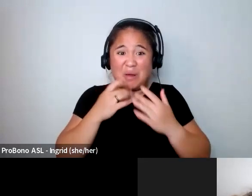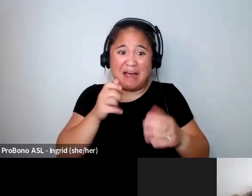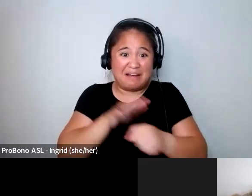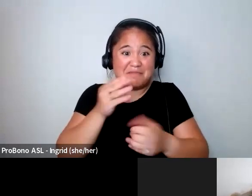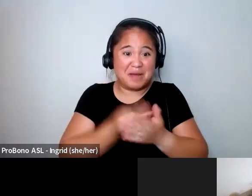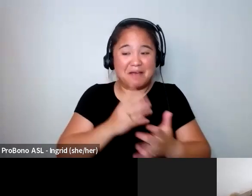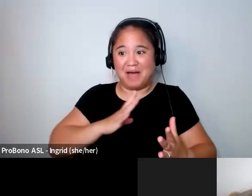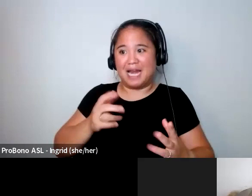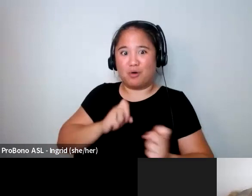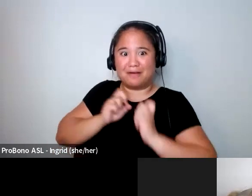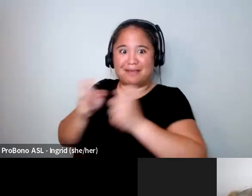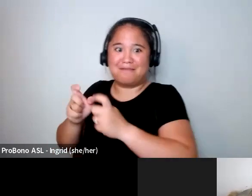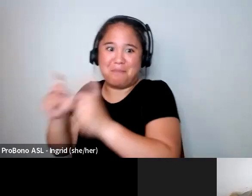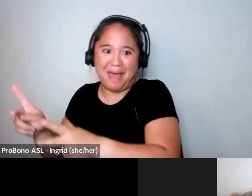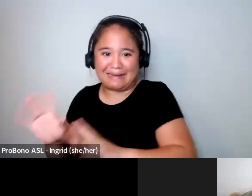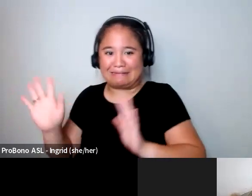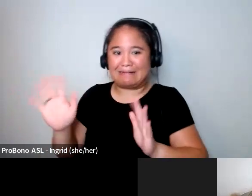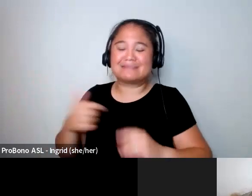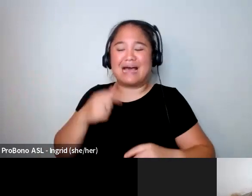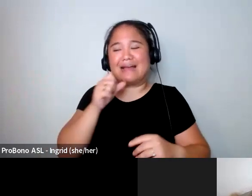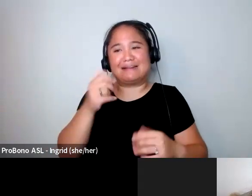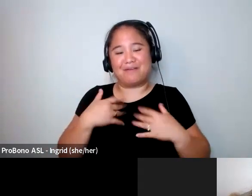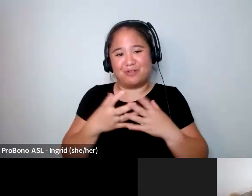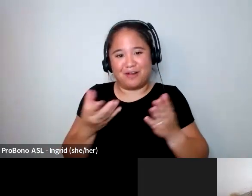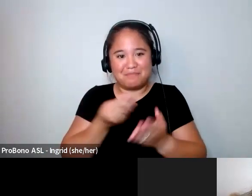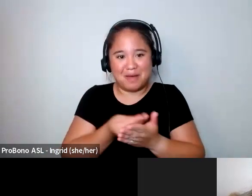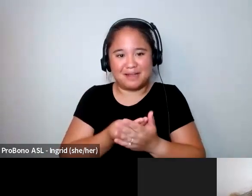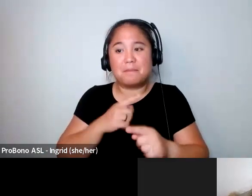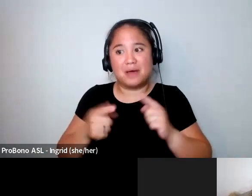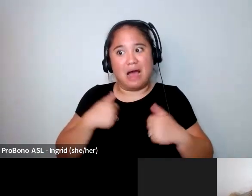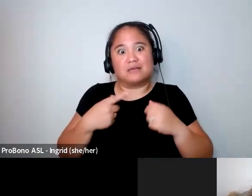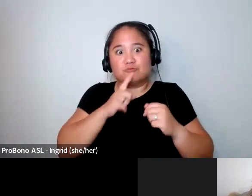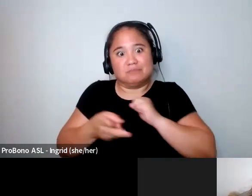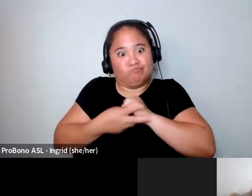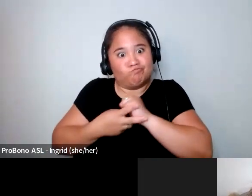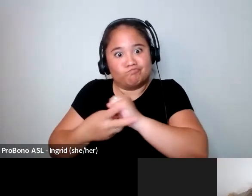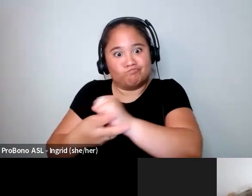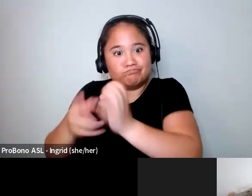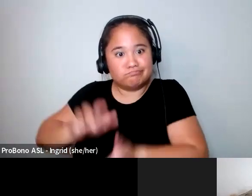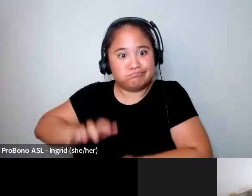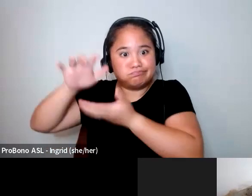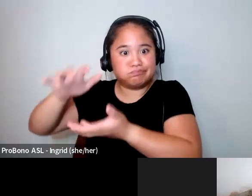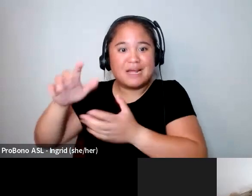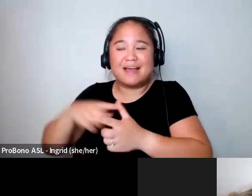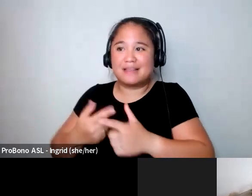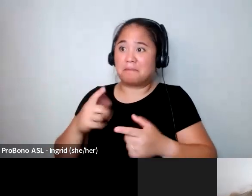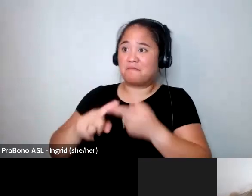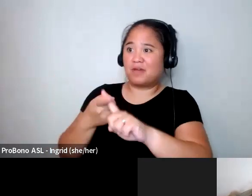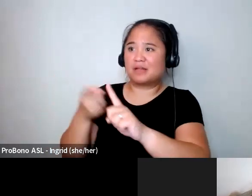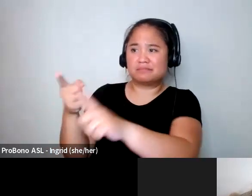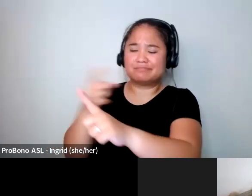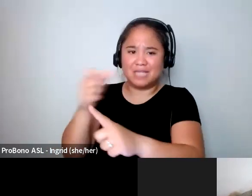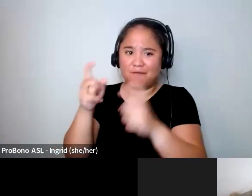it was not i didn't have a ton of money to deal with all that you know i saved up a lot of money and then i took a friend of mine who was not a photographer